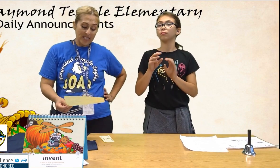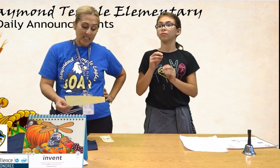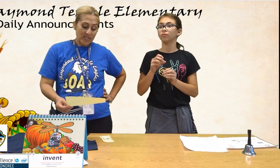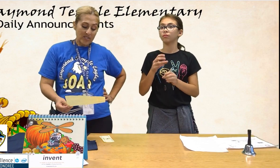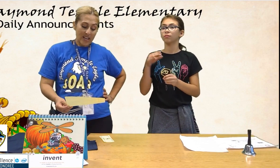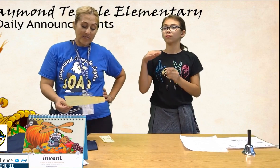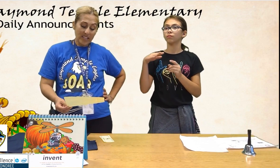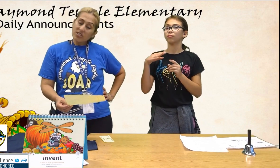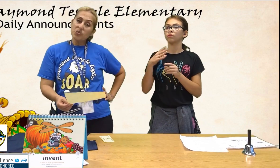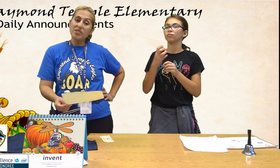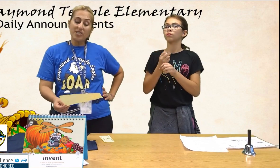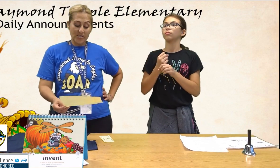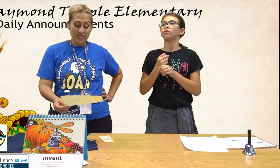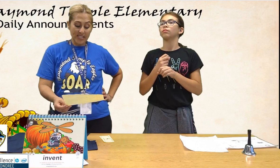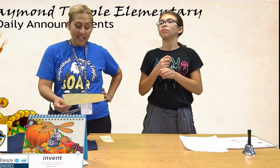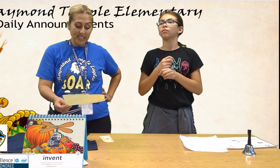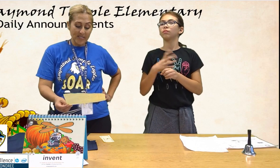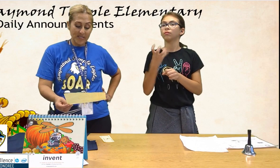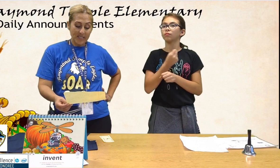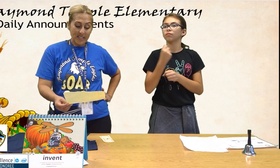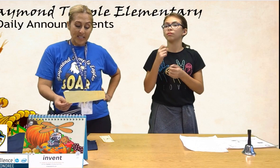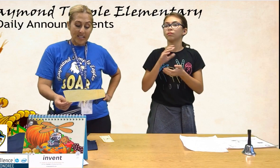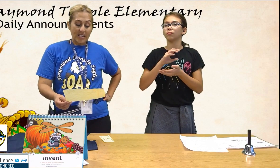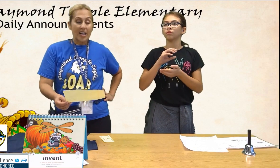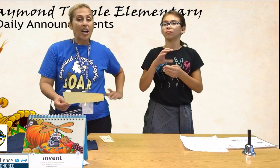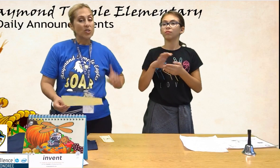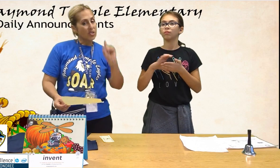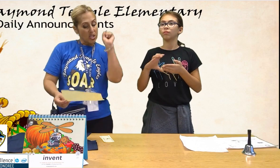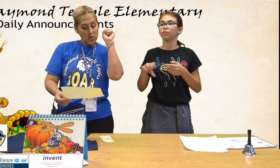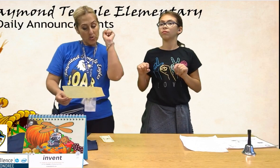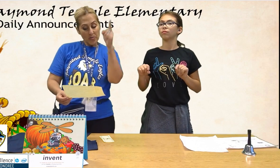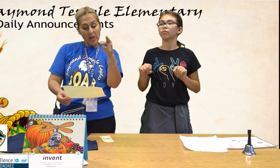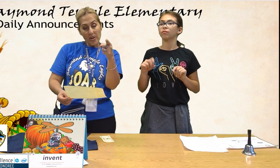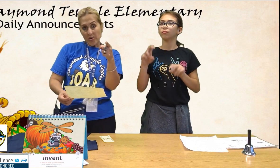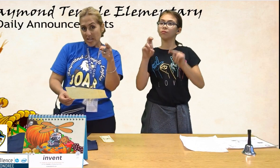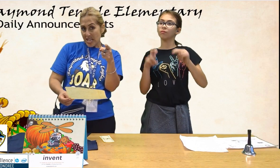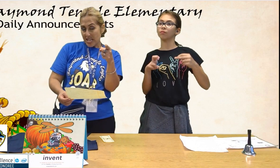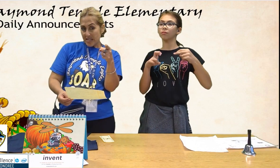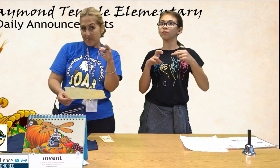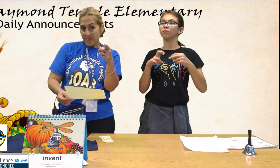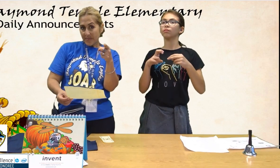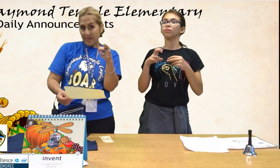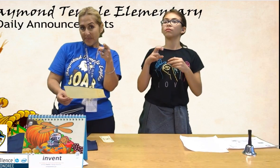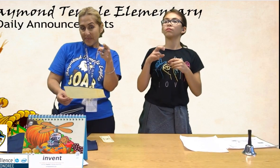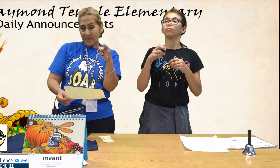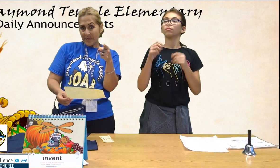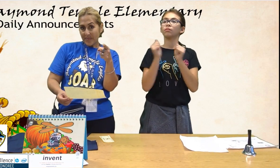BUCKs to have lunch with Dr. Stalas. I'll see you tomorrow, Ian.